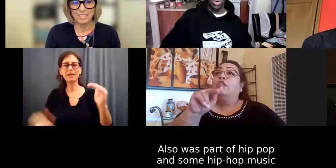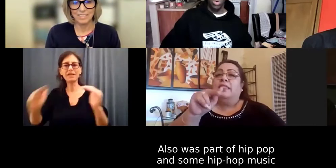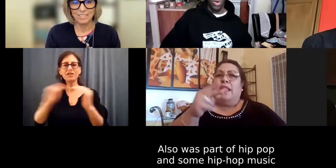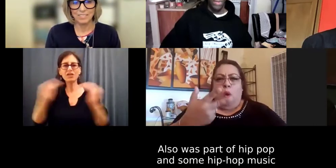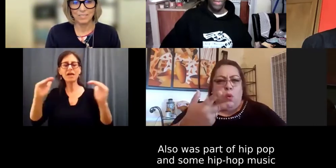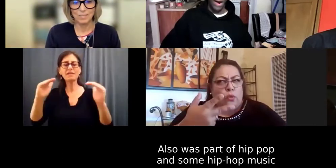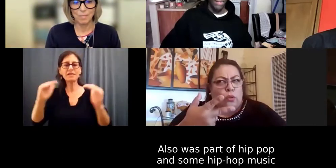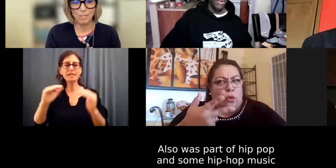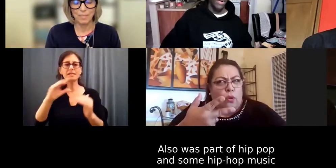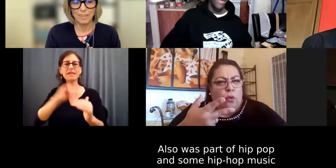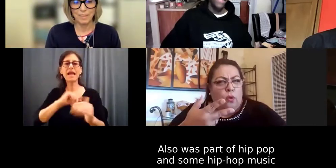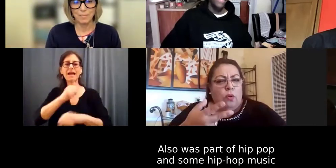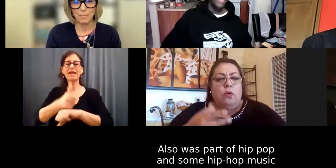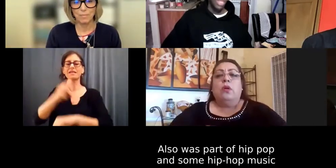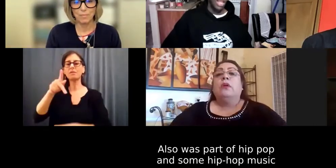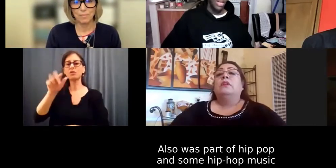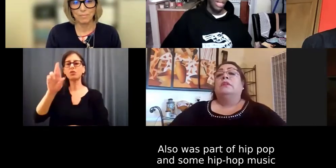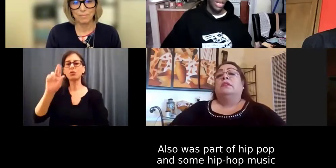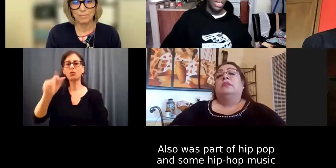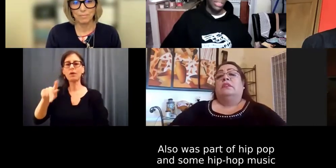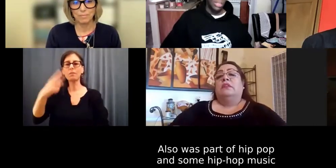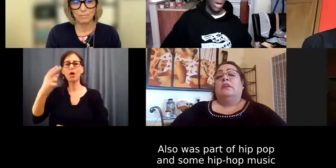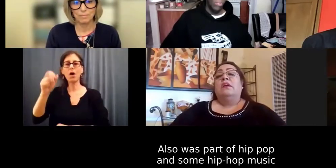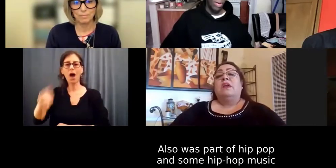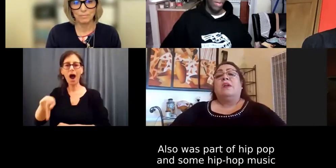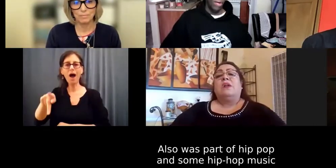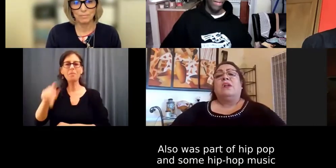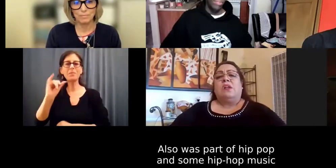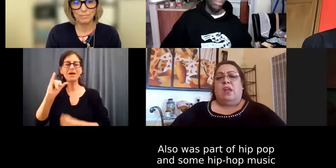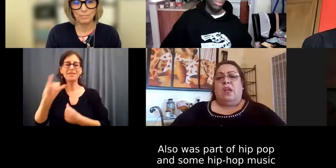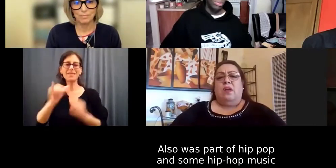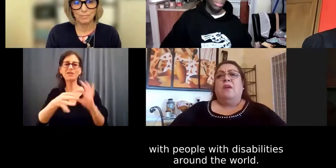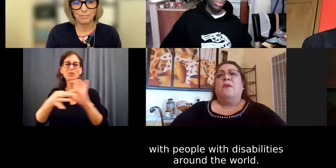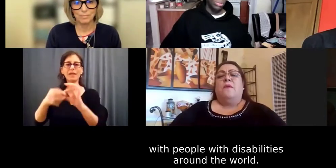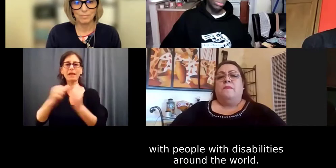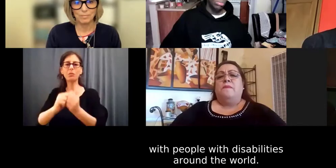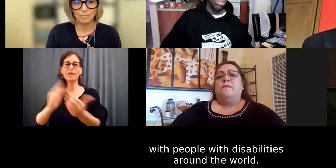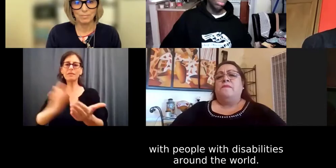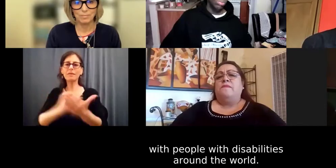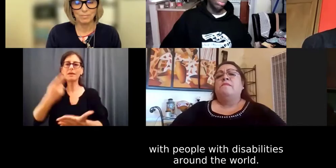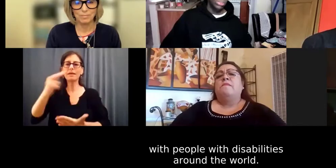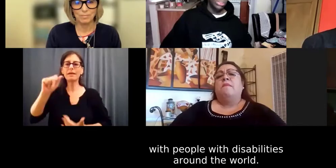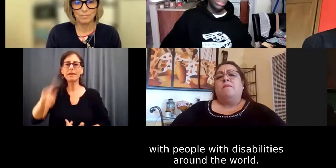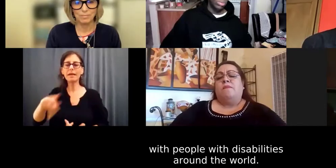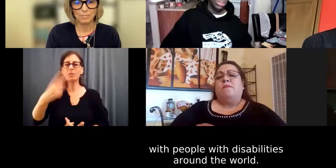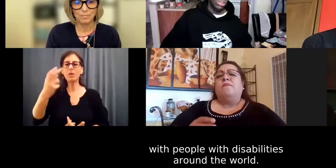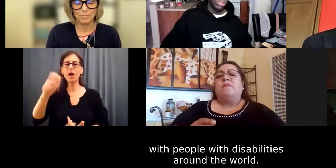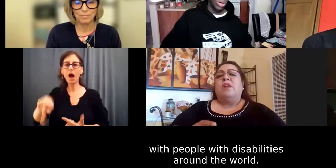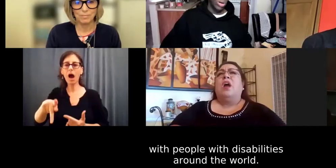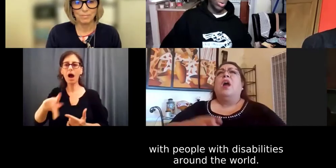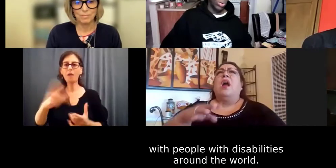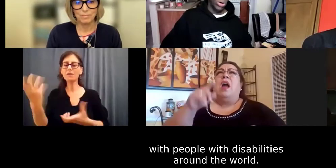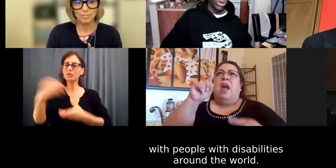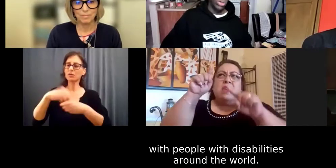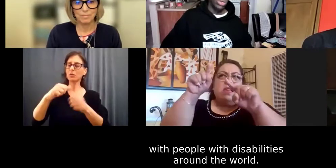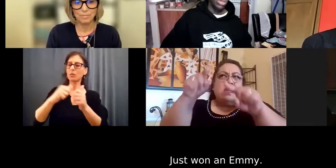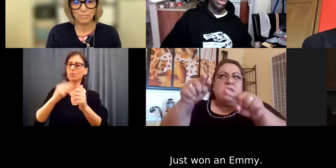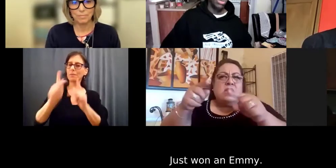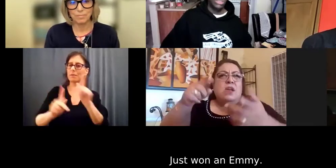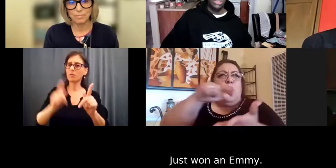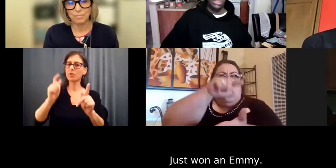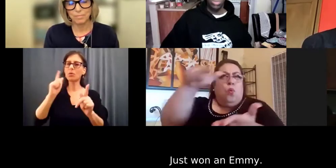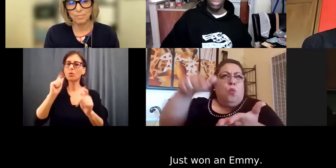what's called Krip-Hop. And that's hip-hop and music with people with disabilities around the world.